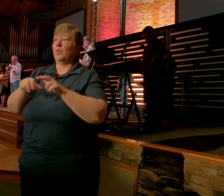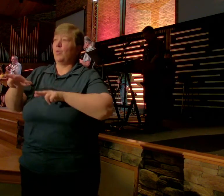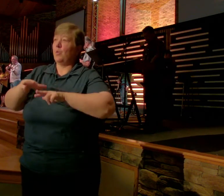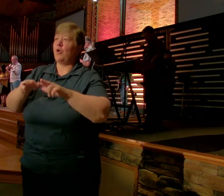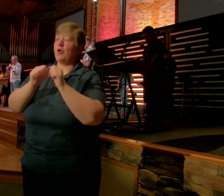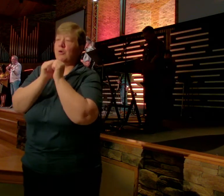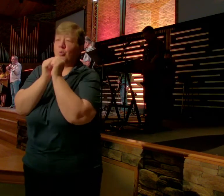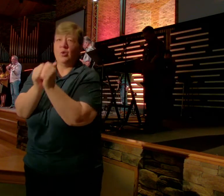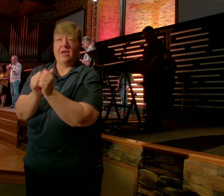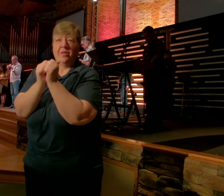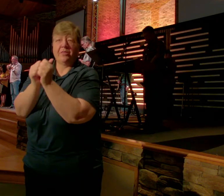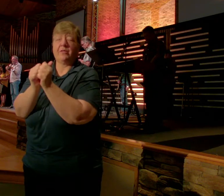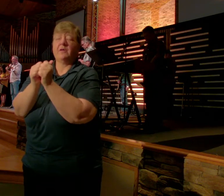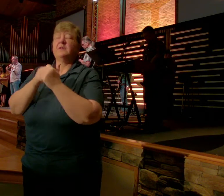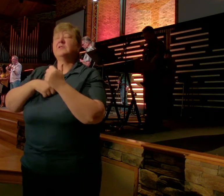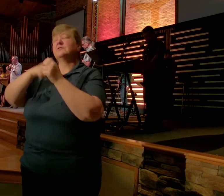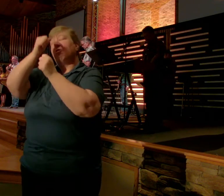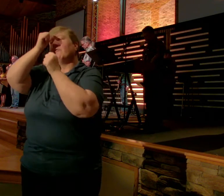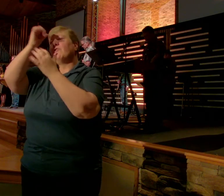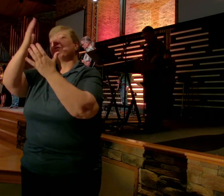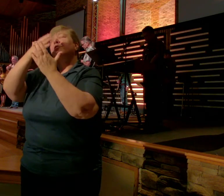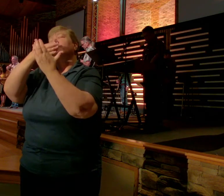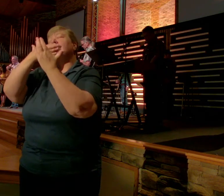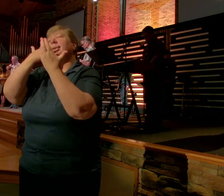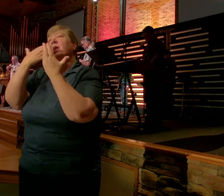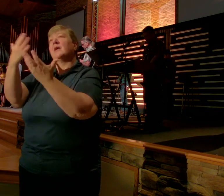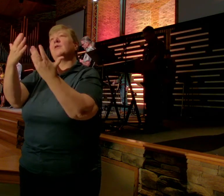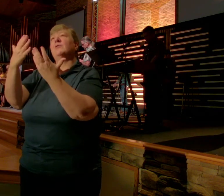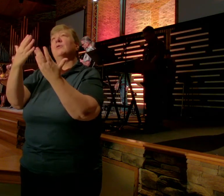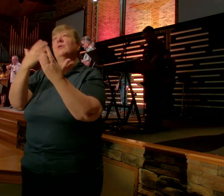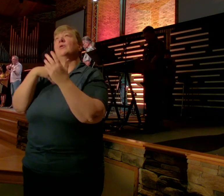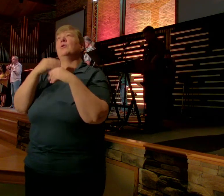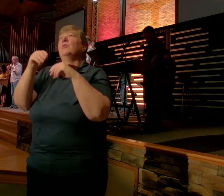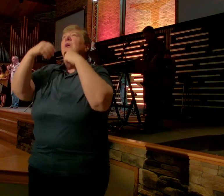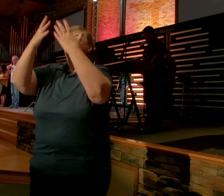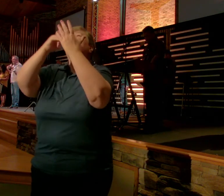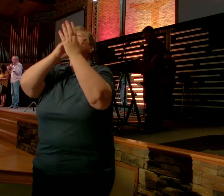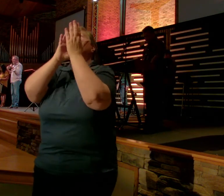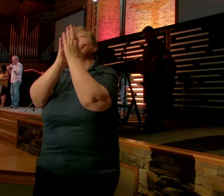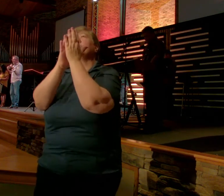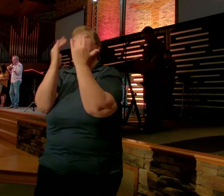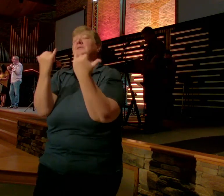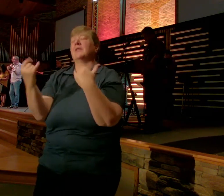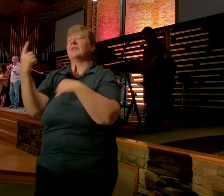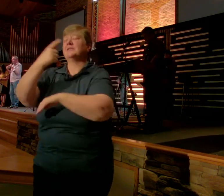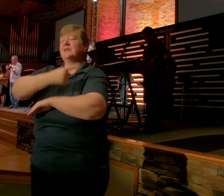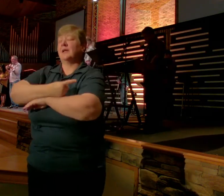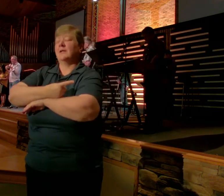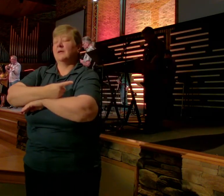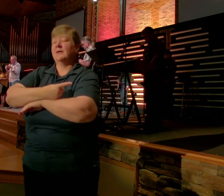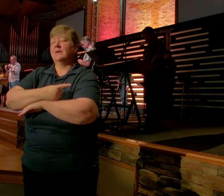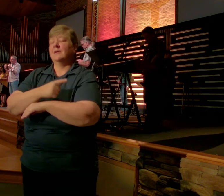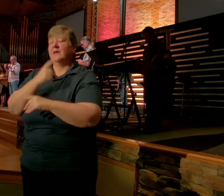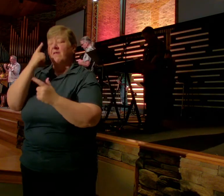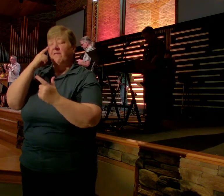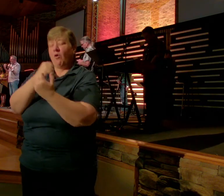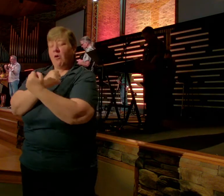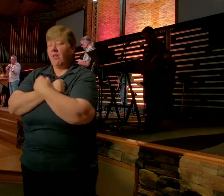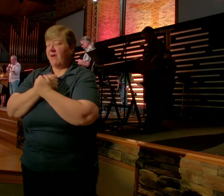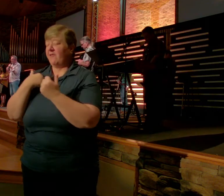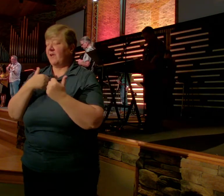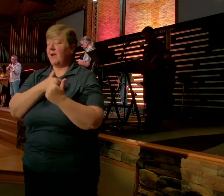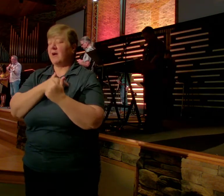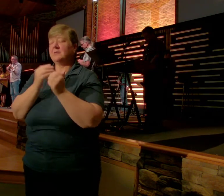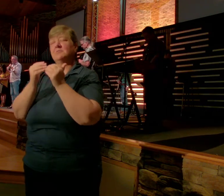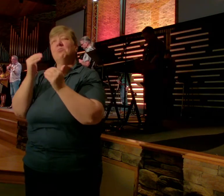So, Father, we just say thank you We give you praise this day For loving us beyond measure